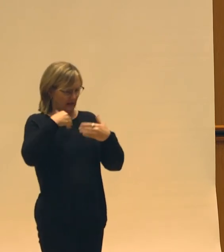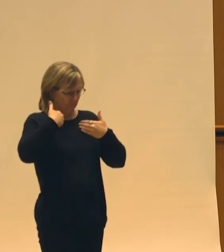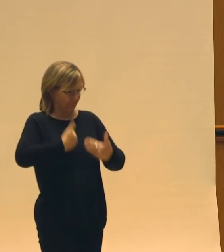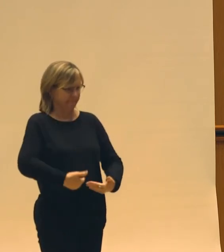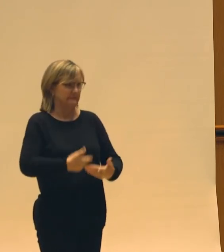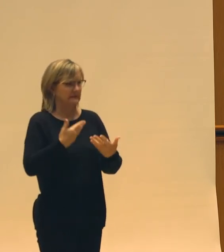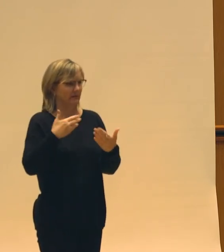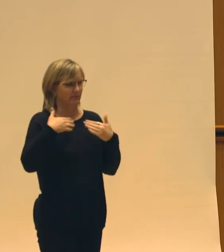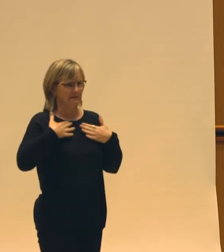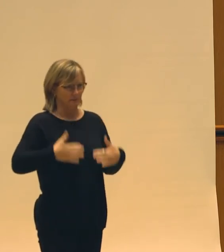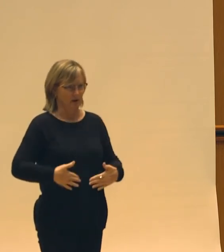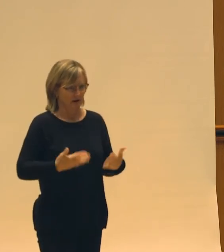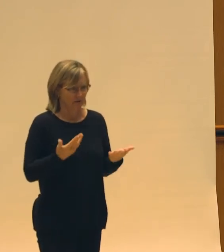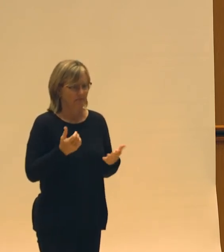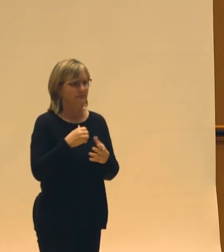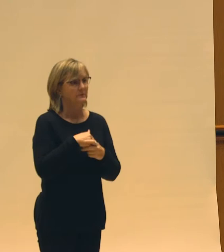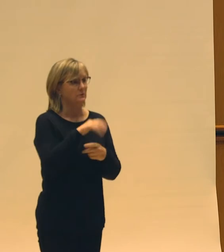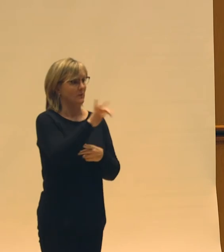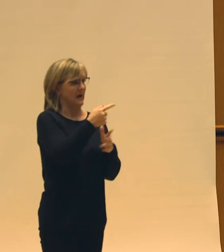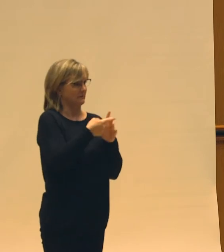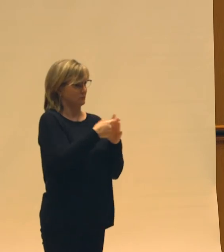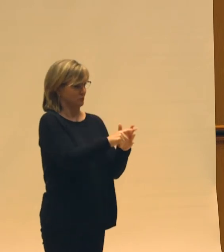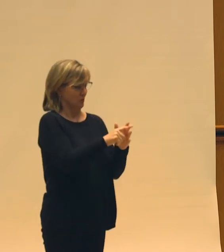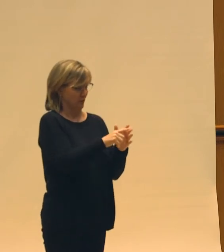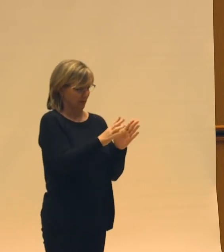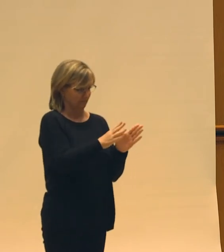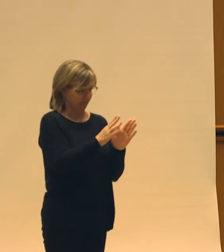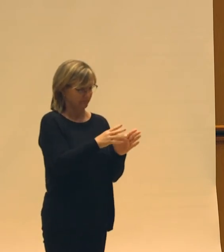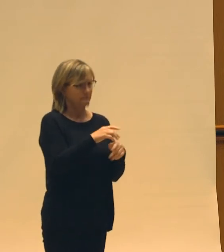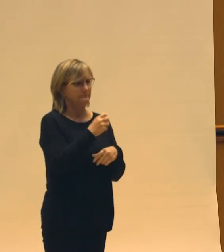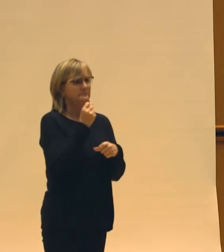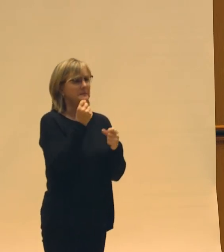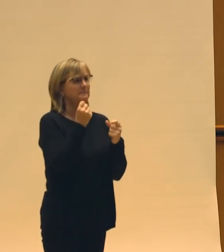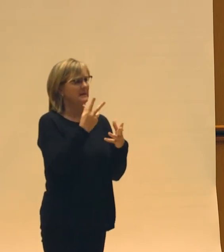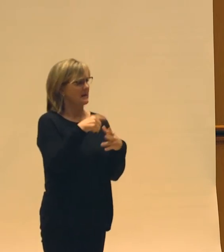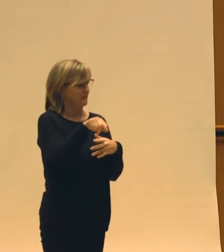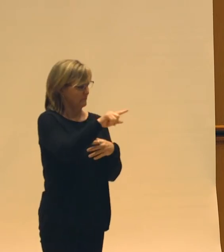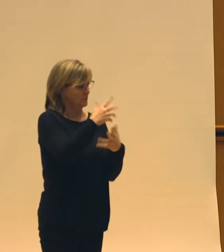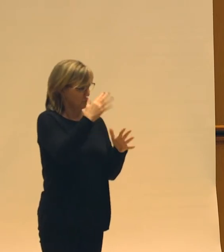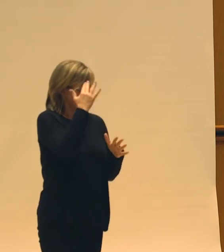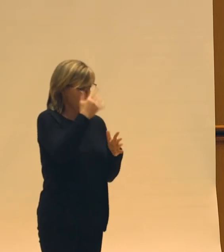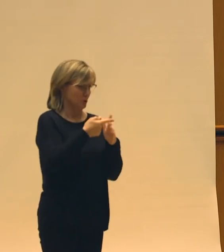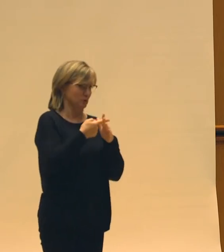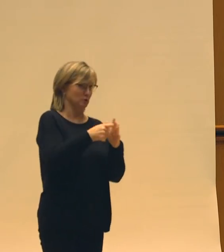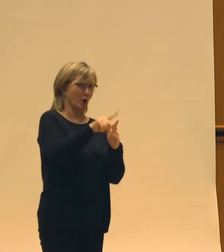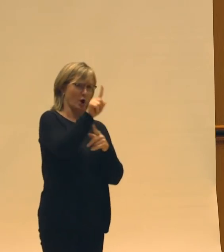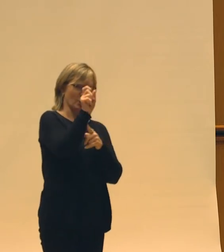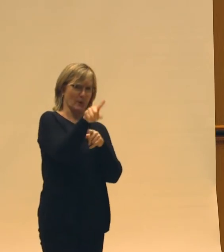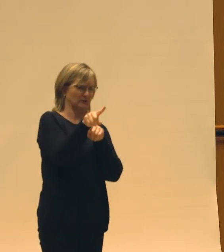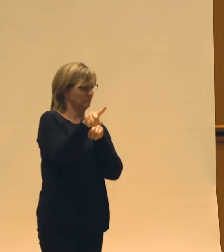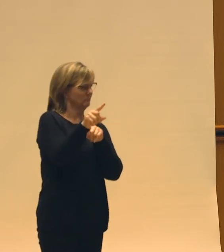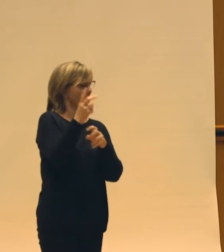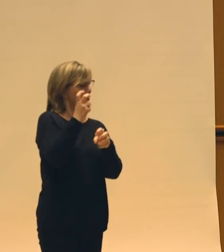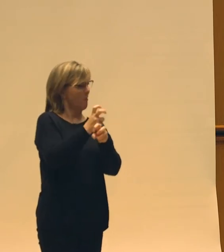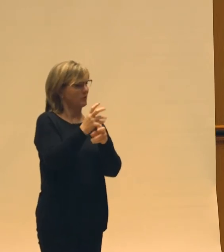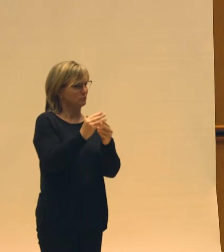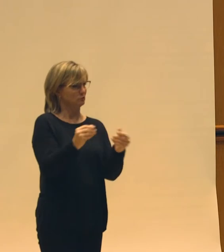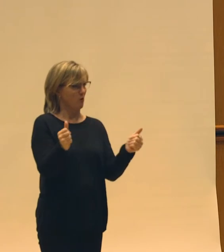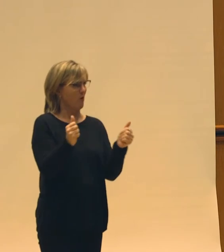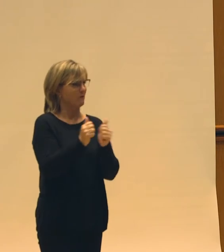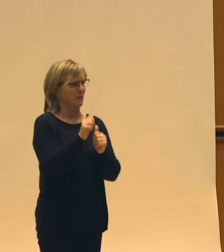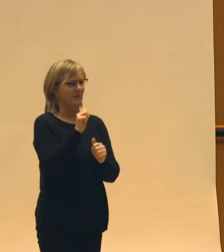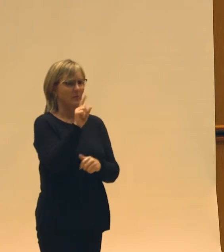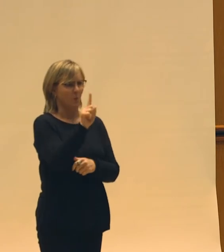So that started, and a lot of the artists in this room know, you know, once you start a question, it's hard to solve it with one piece.